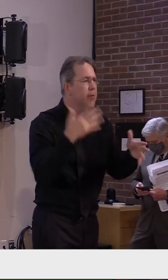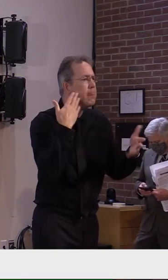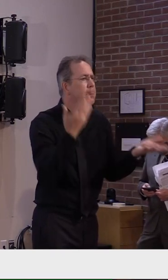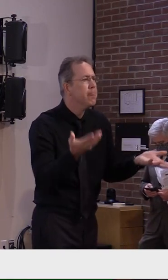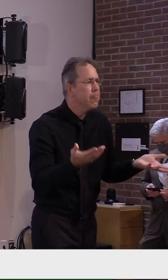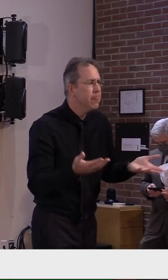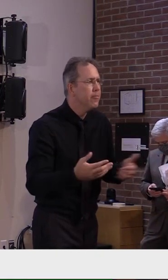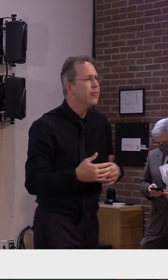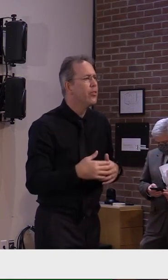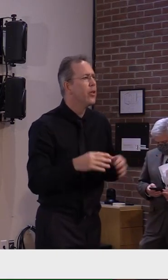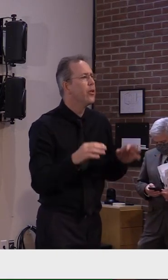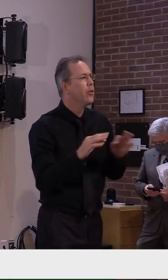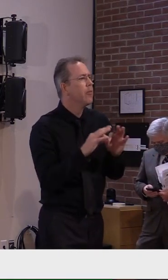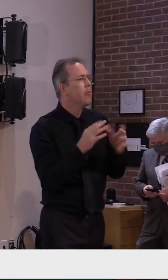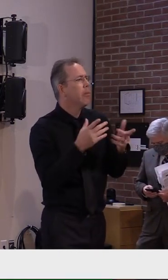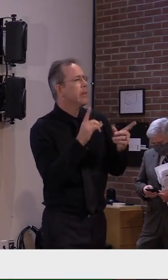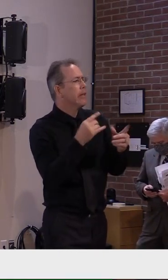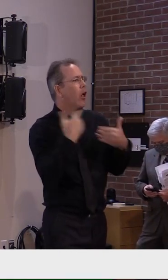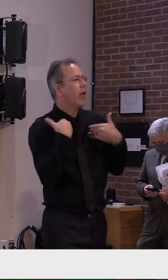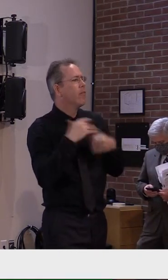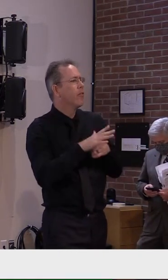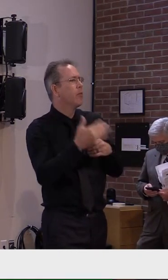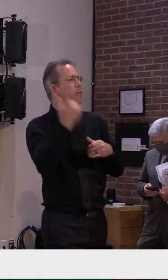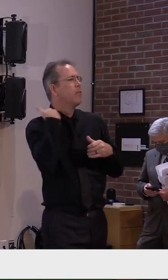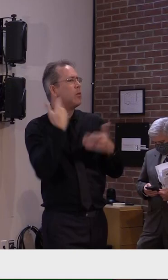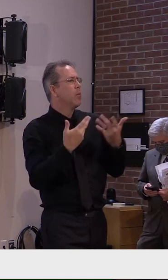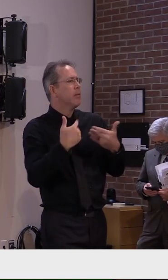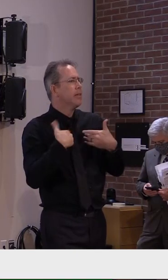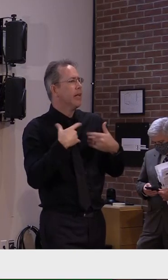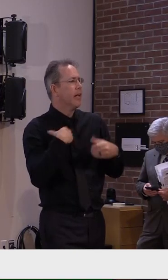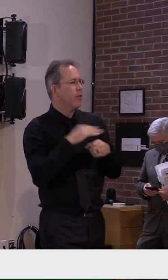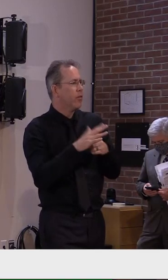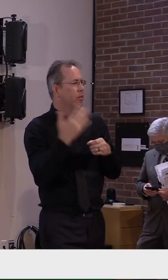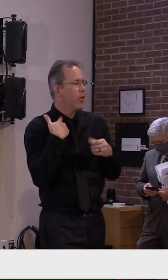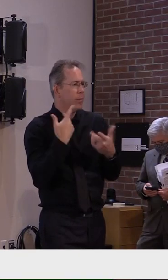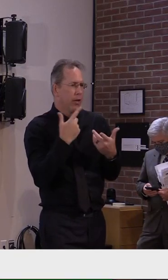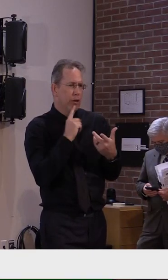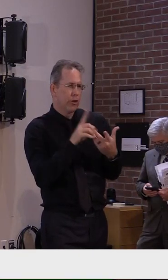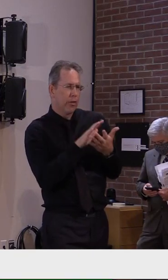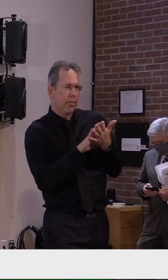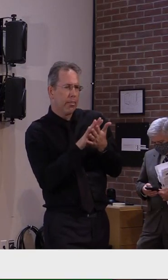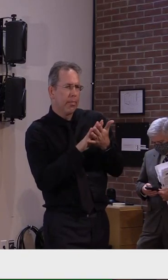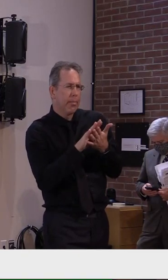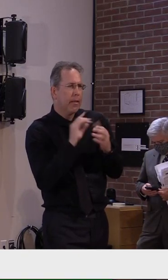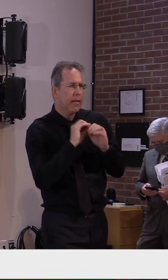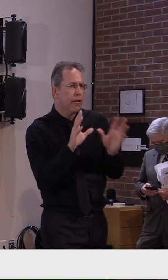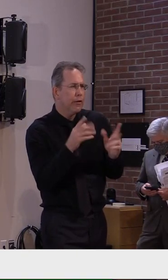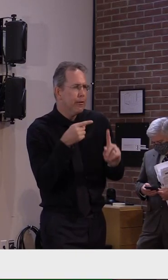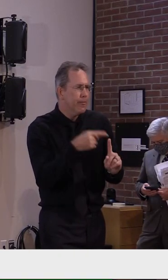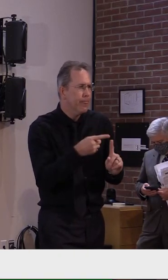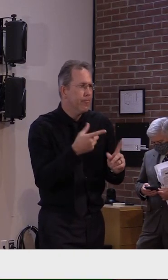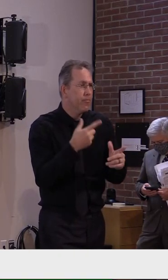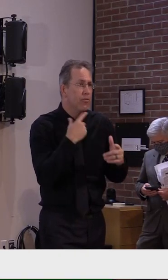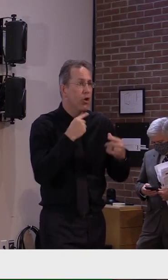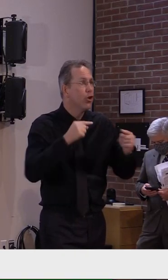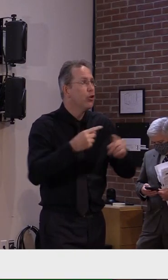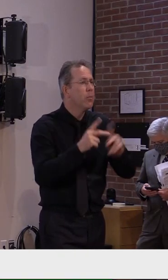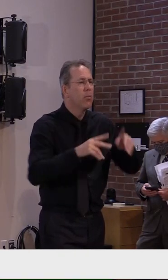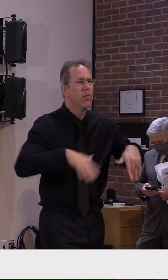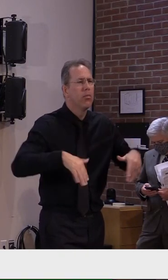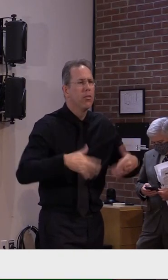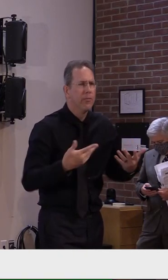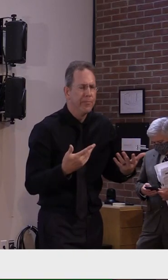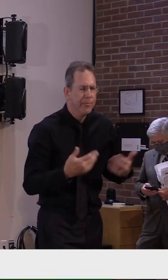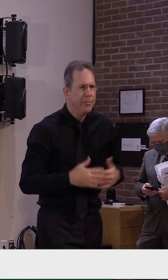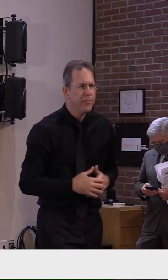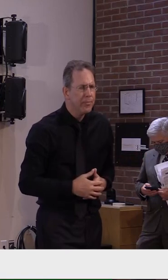you had the infection so these are the things all of the laboratory field is dealing with right now and none of them are totally resolved